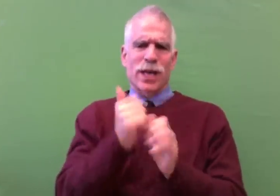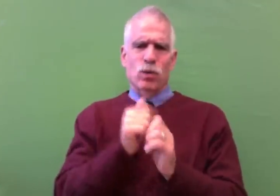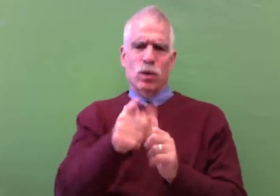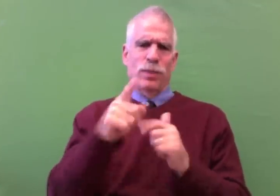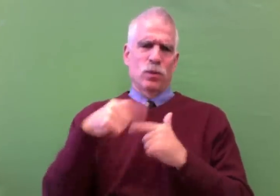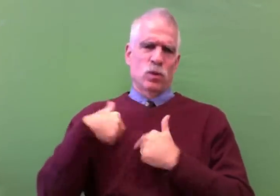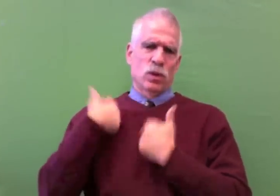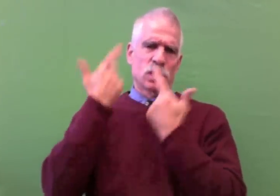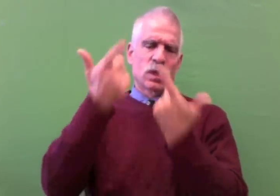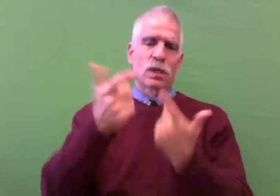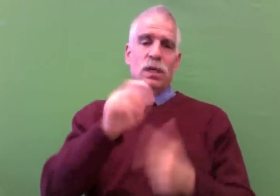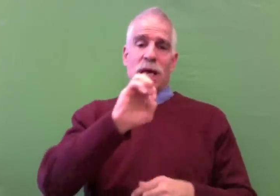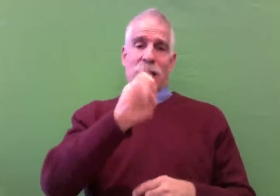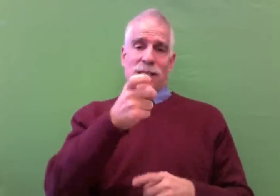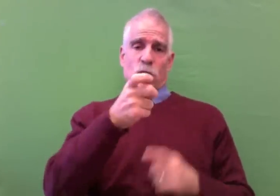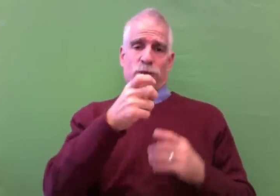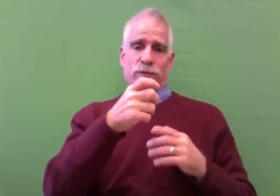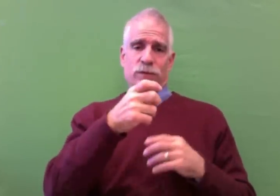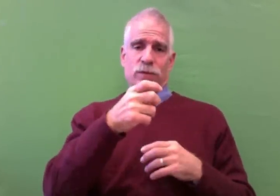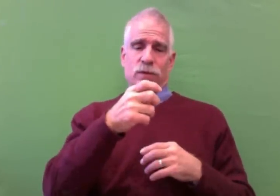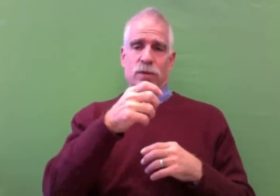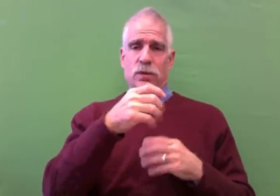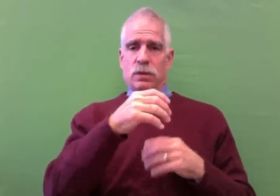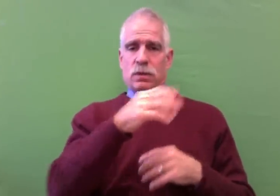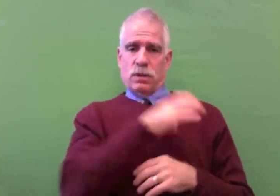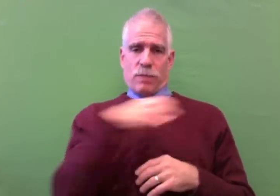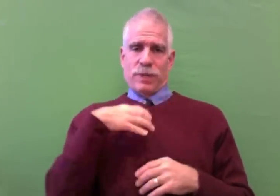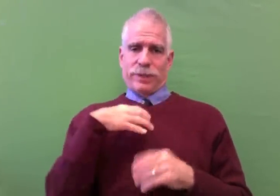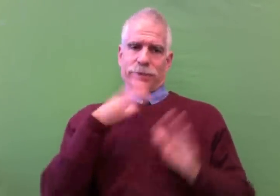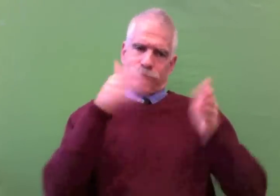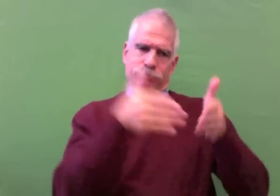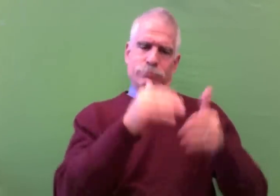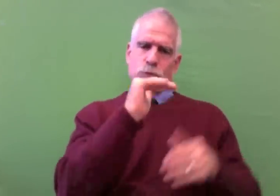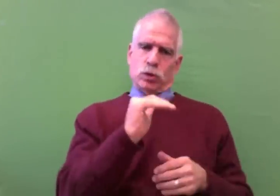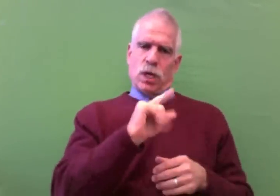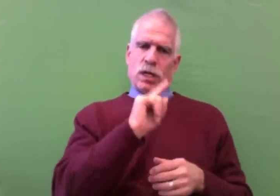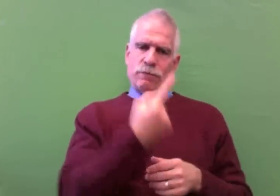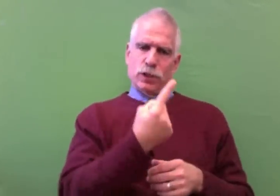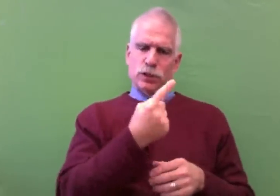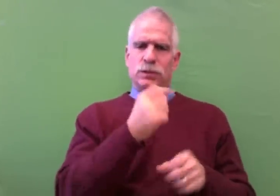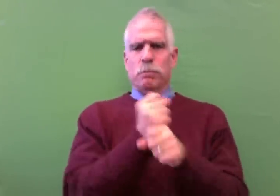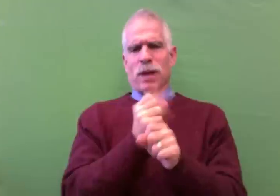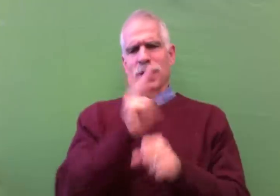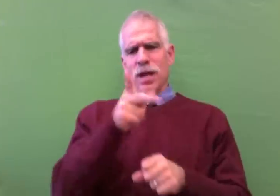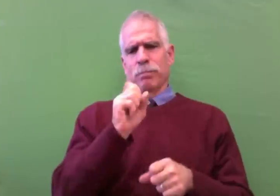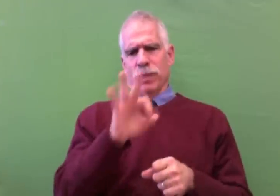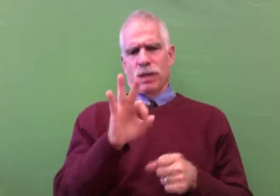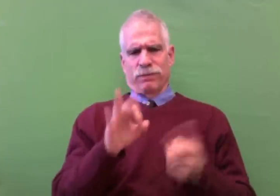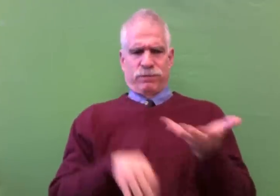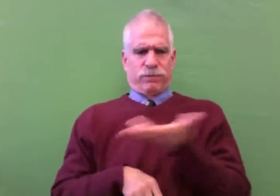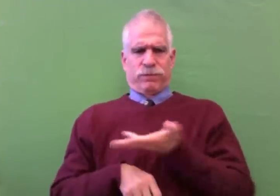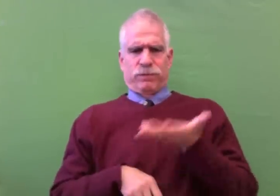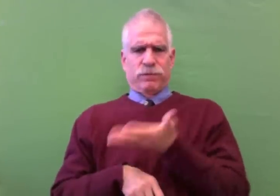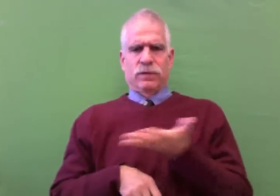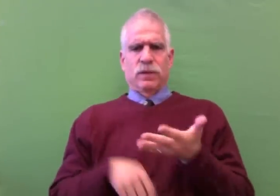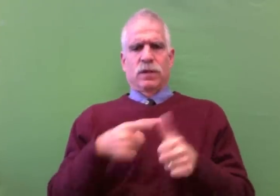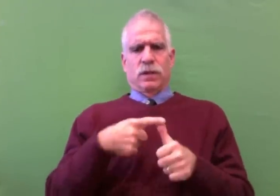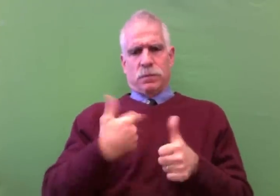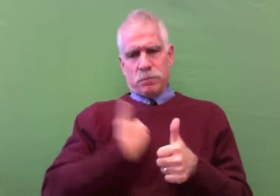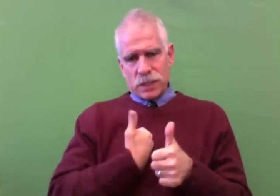As I've shared with you in the past, the executive committee has focused on child first, and it's made up of